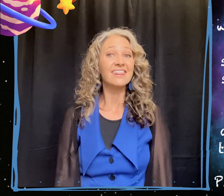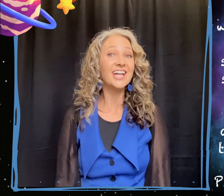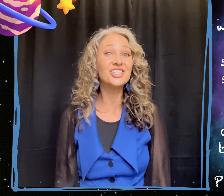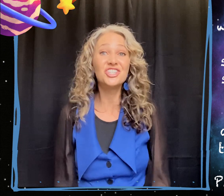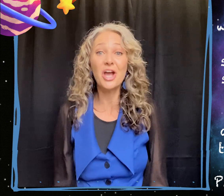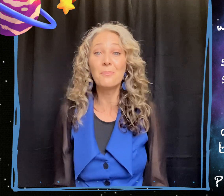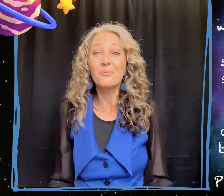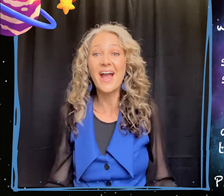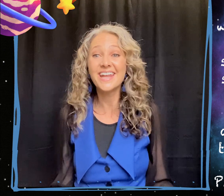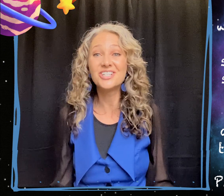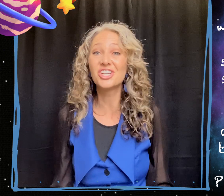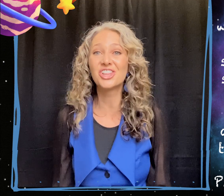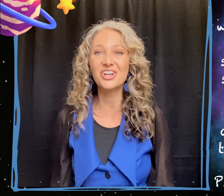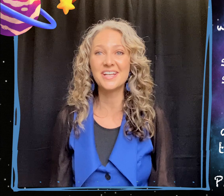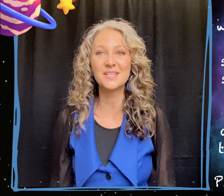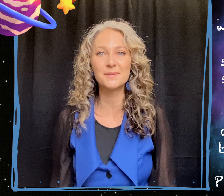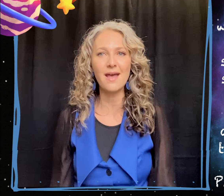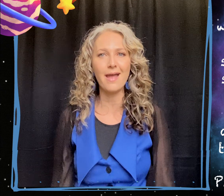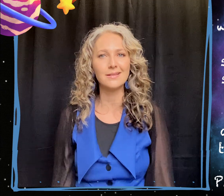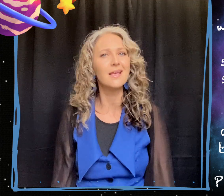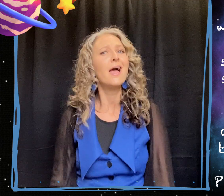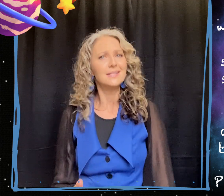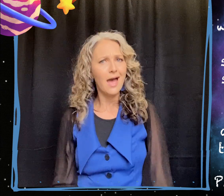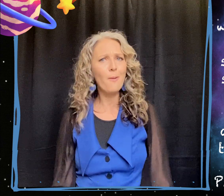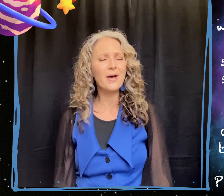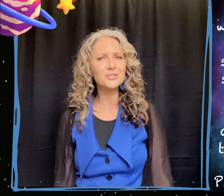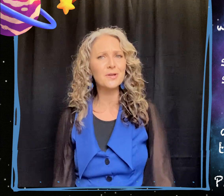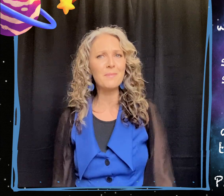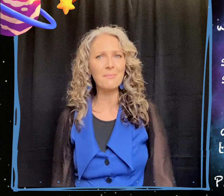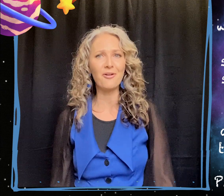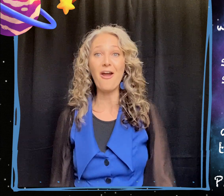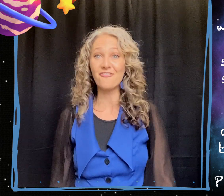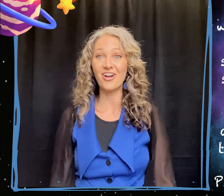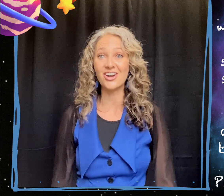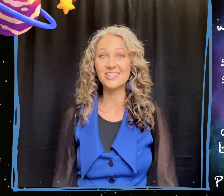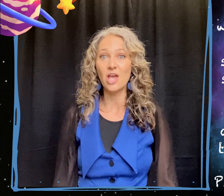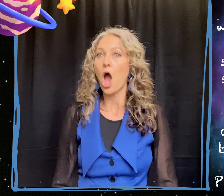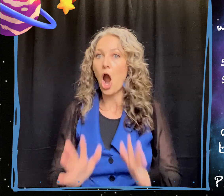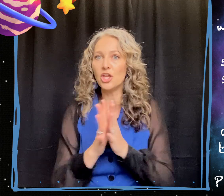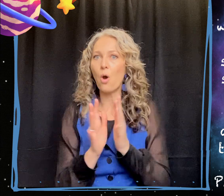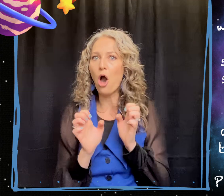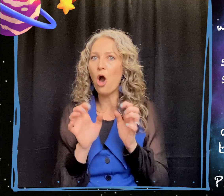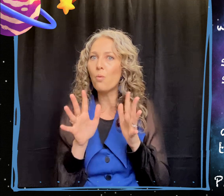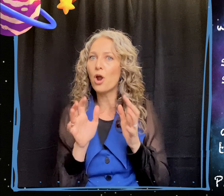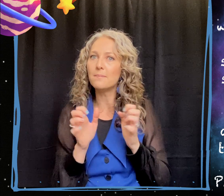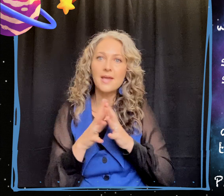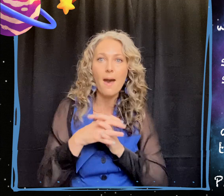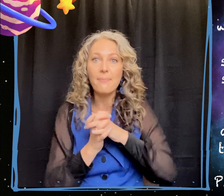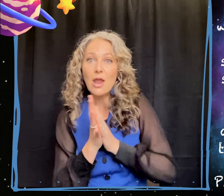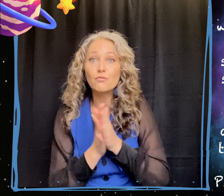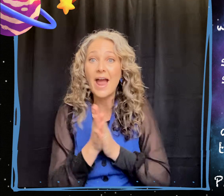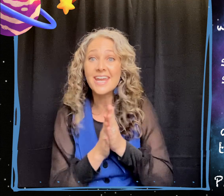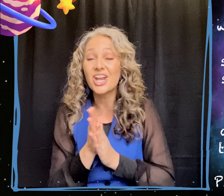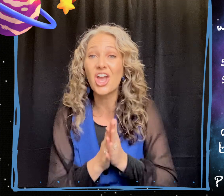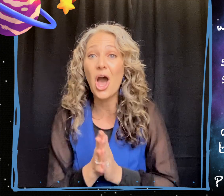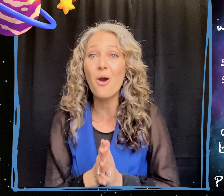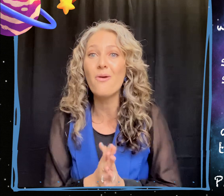Let's jump right into learning some signs to help us to remember our verse. Are you all warmed up and ready to go?